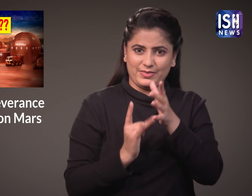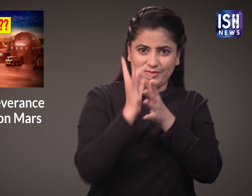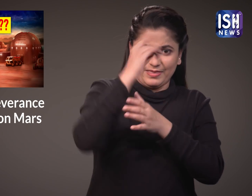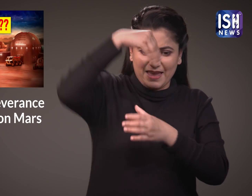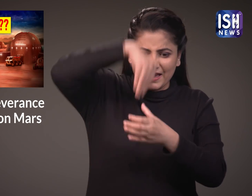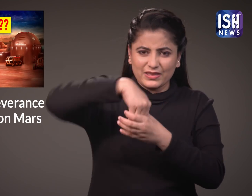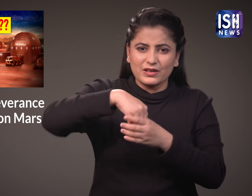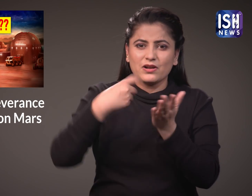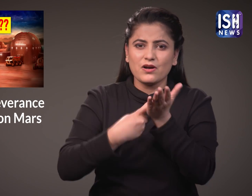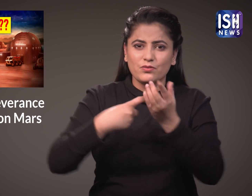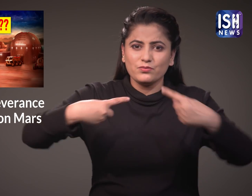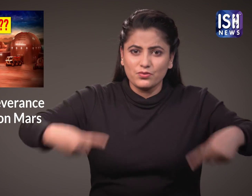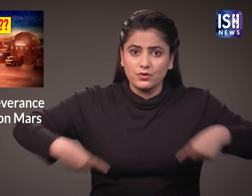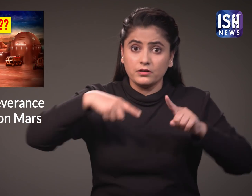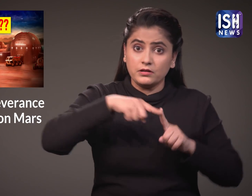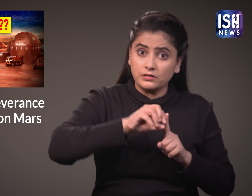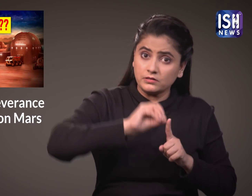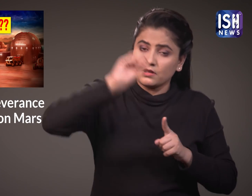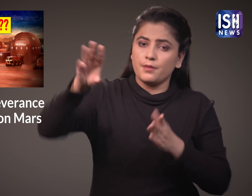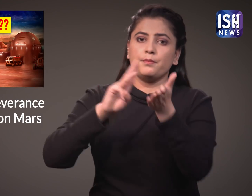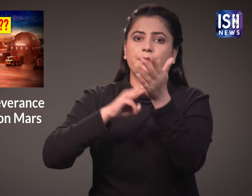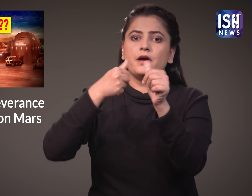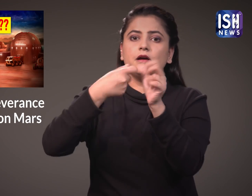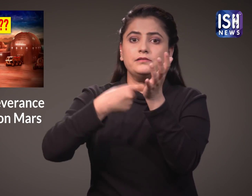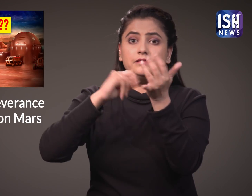Till now, NASA has sent 4 rovers to Mars.